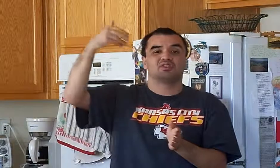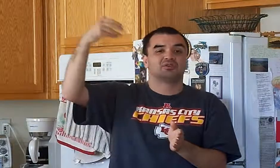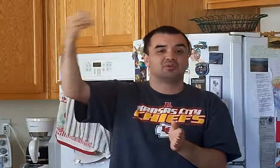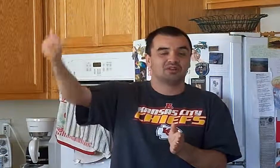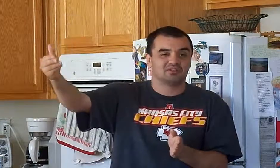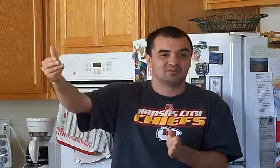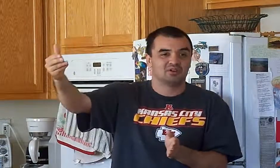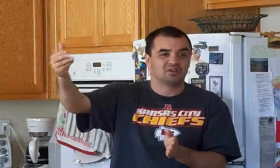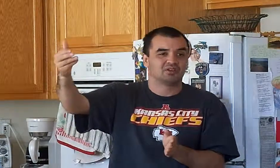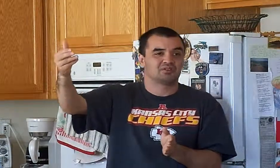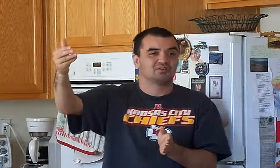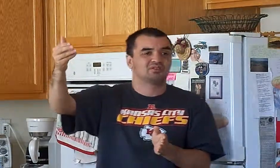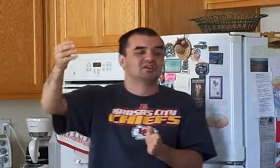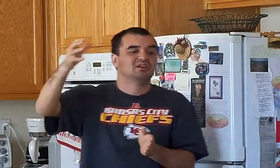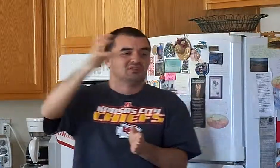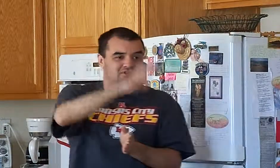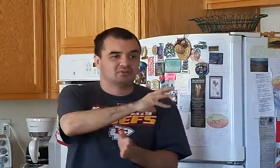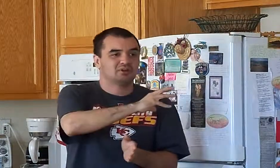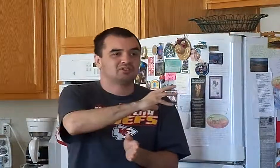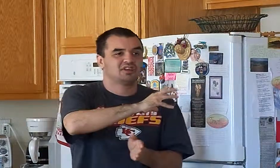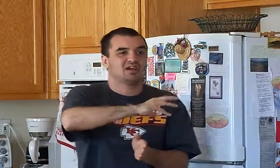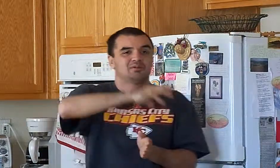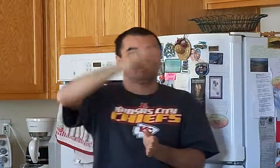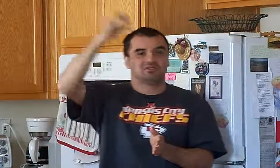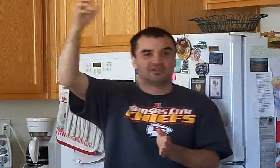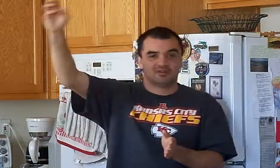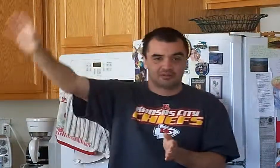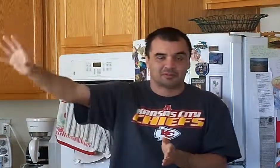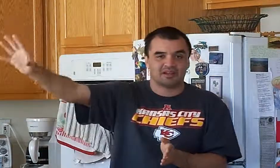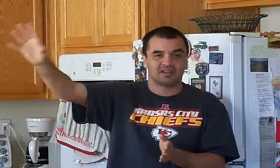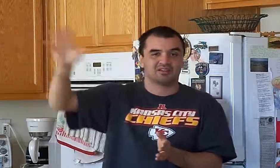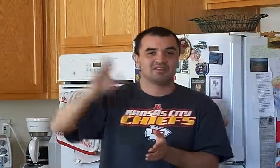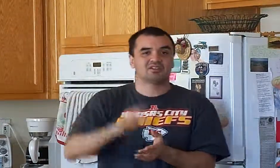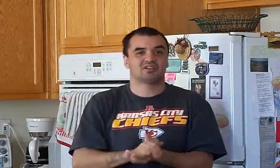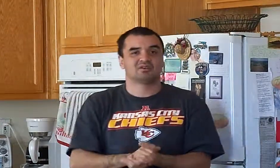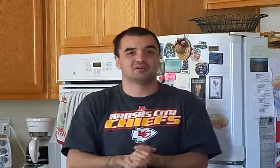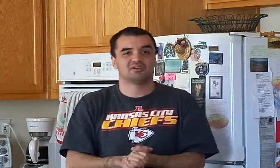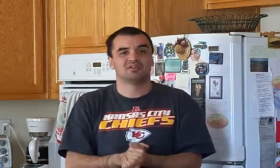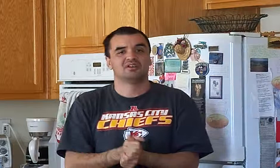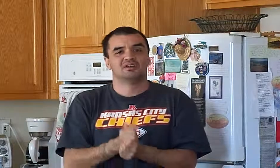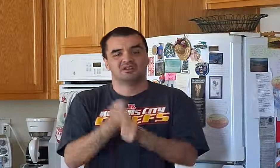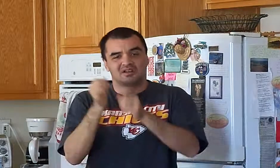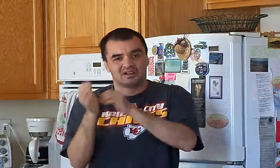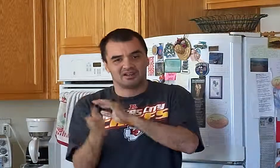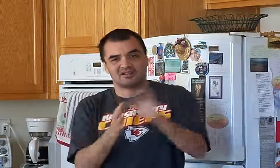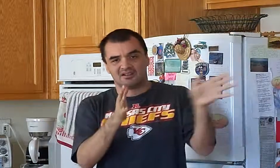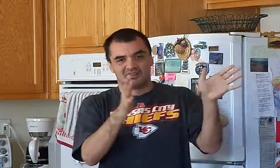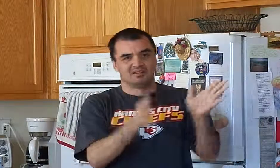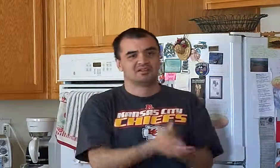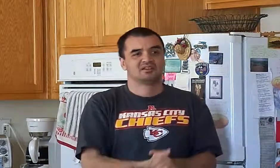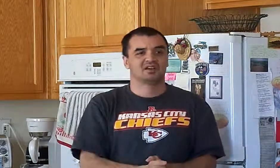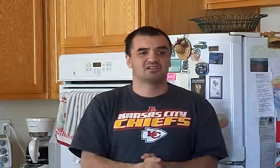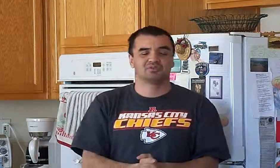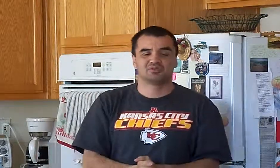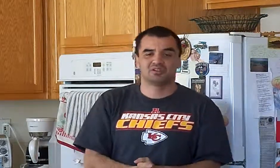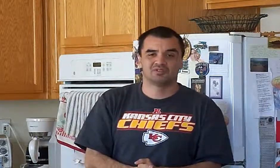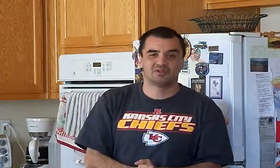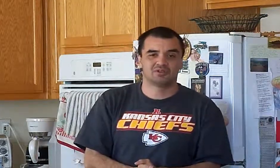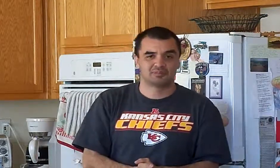that the reason one character's situation happened is to spotlight another character. You kind of have to see it from their